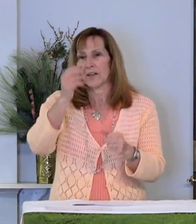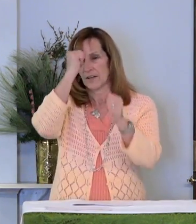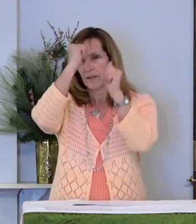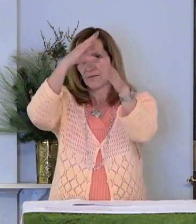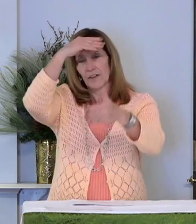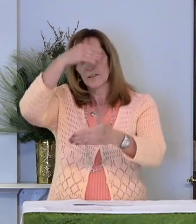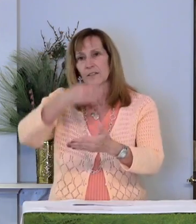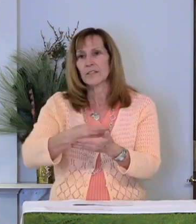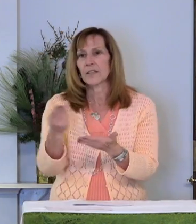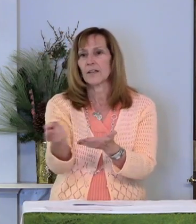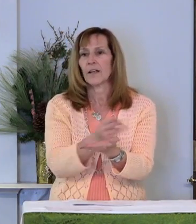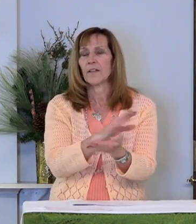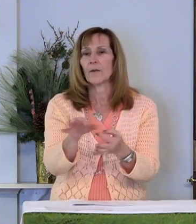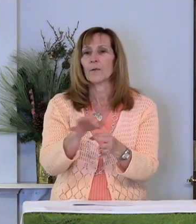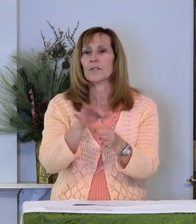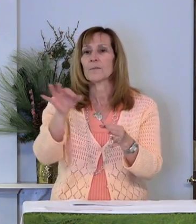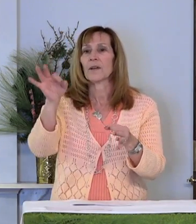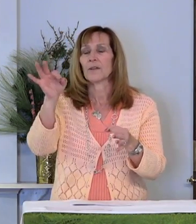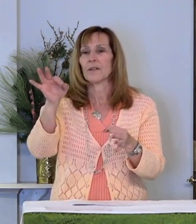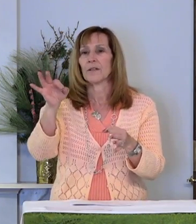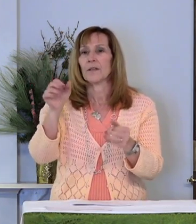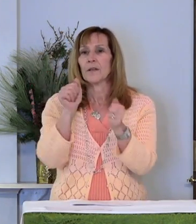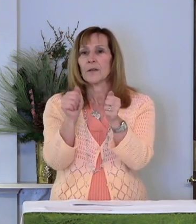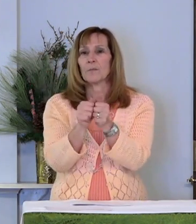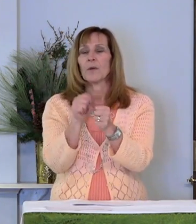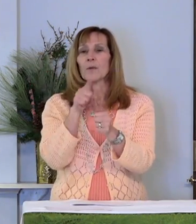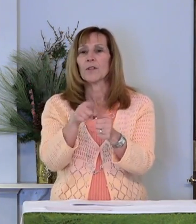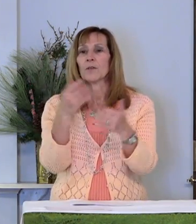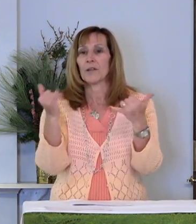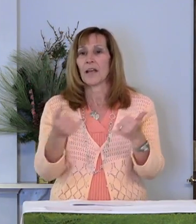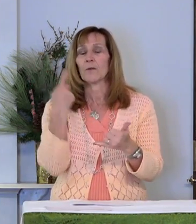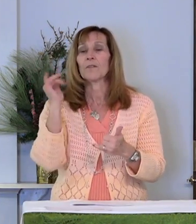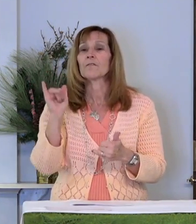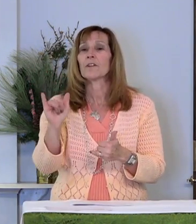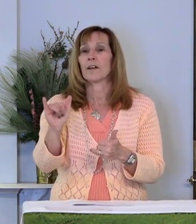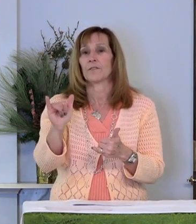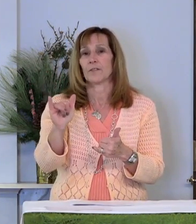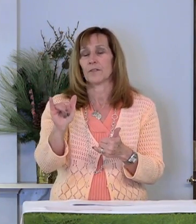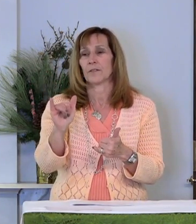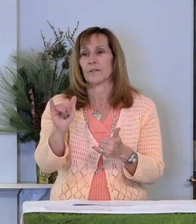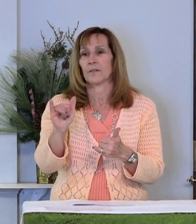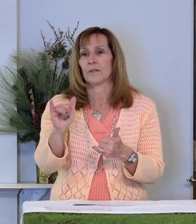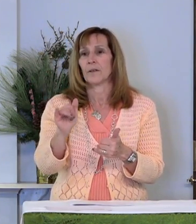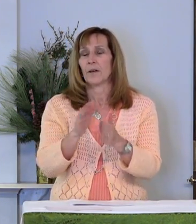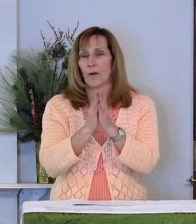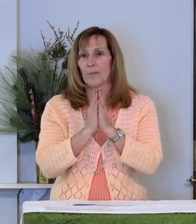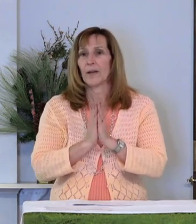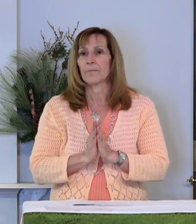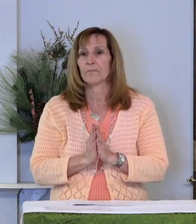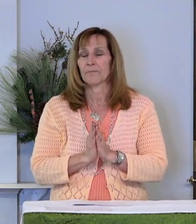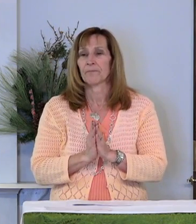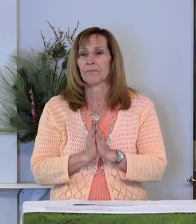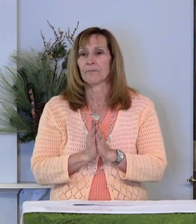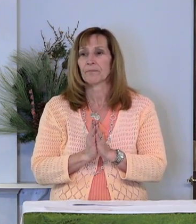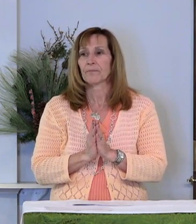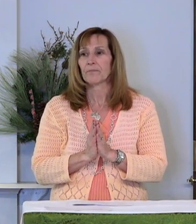Father the Son and the Holy Spirit be with you now and forever. Amen.